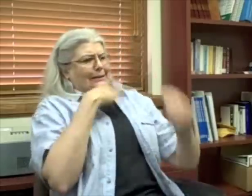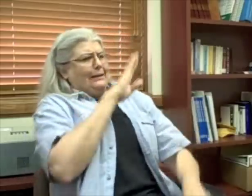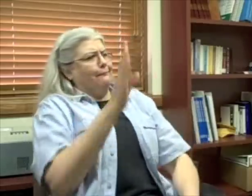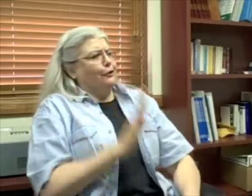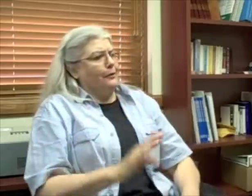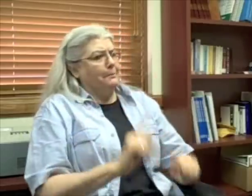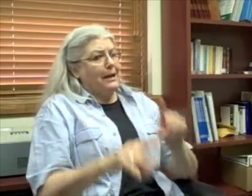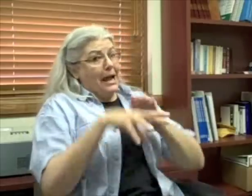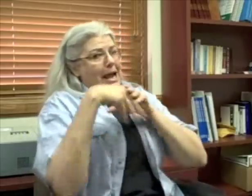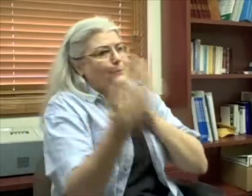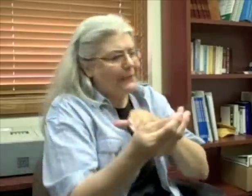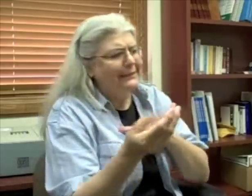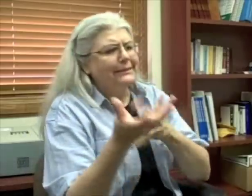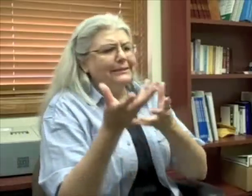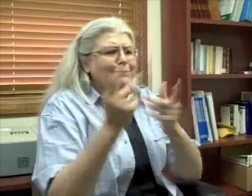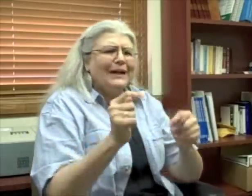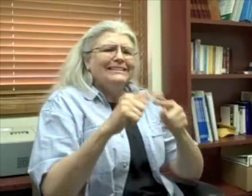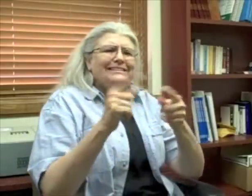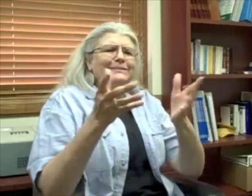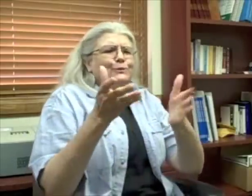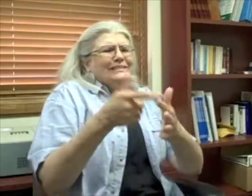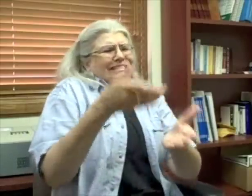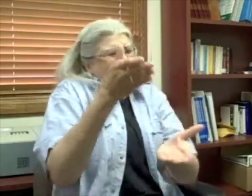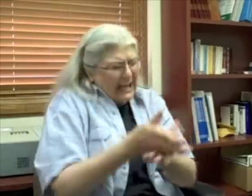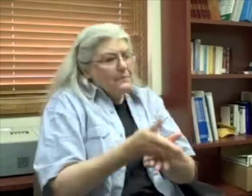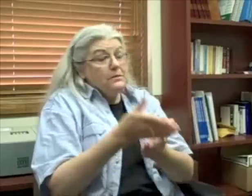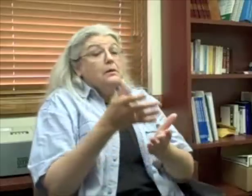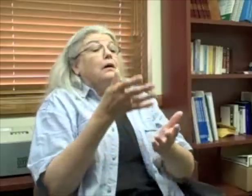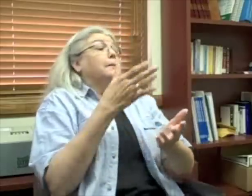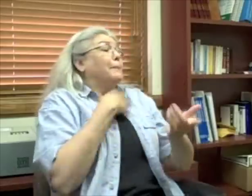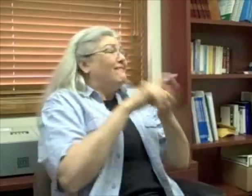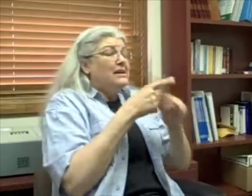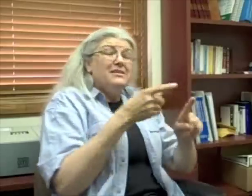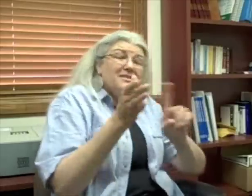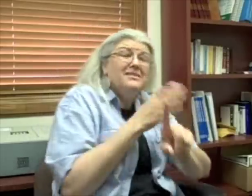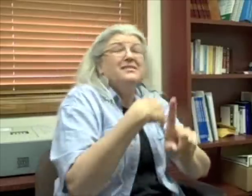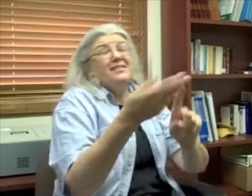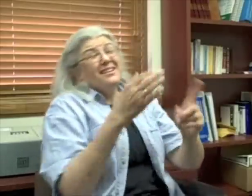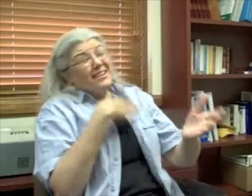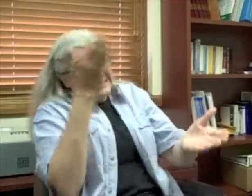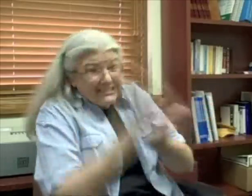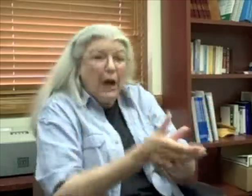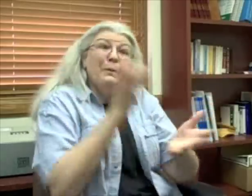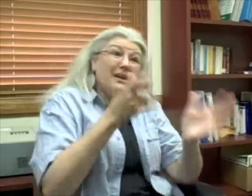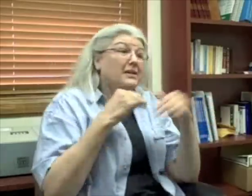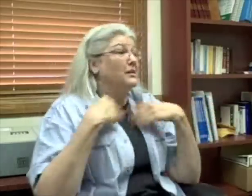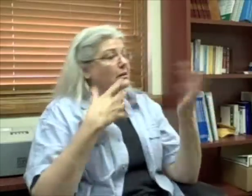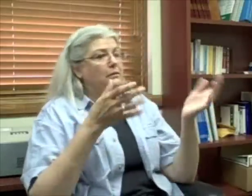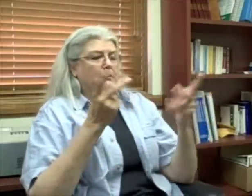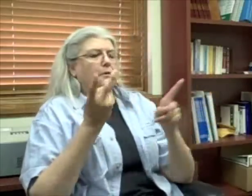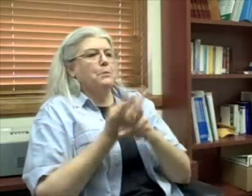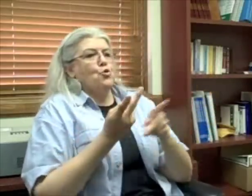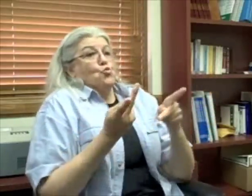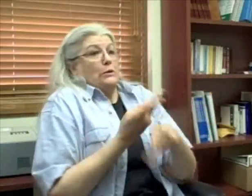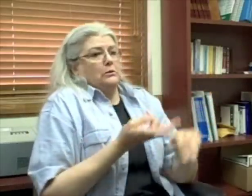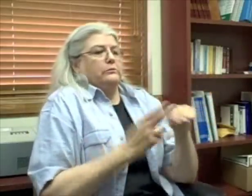But when I was out, I would drink. My friends tried to convince me to stop drinking, but I couldn't. The more they tried to